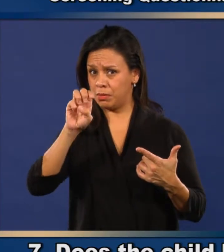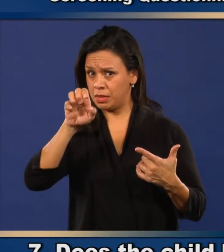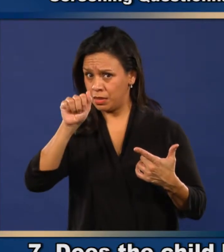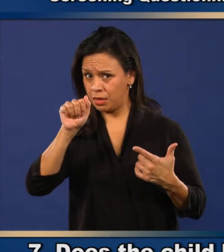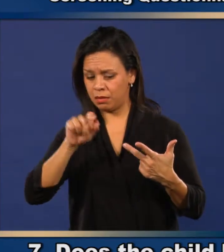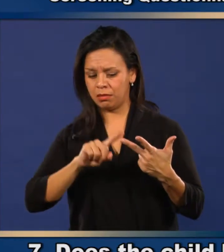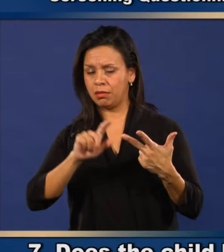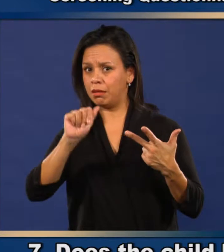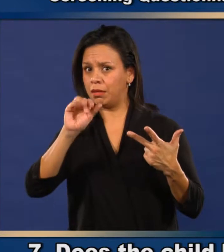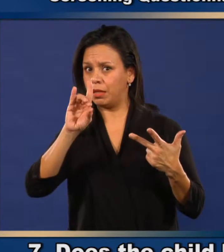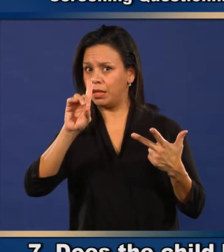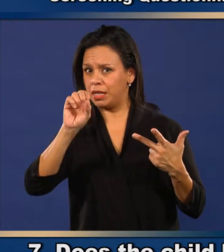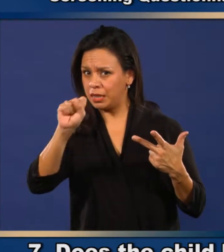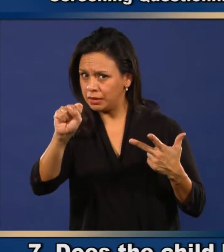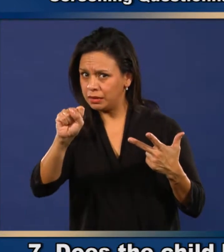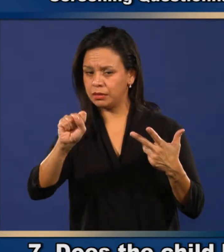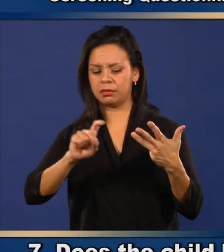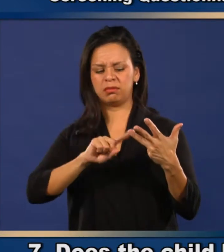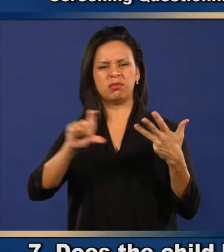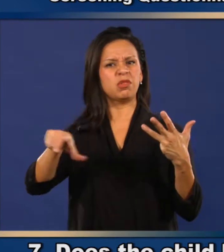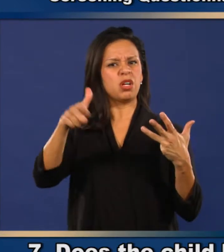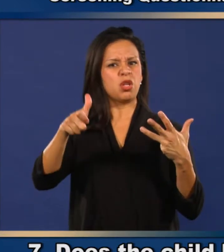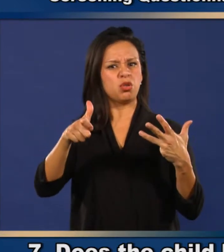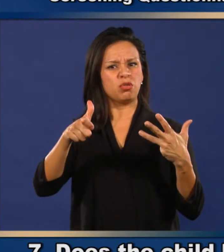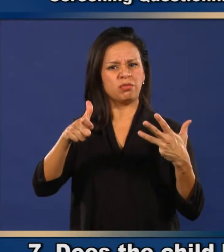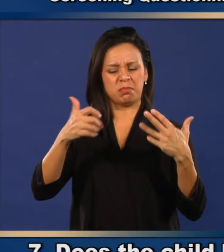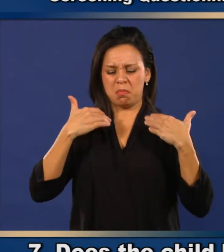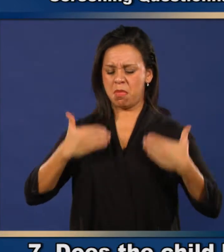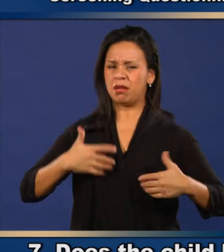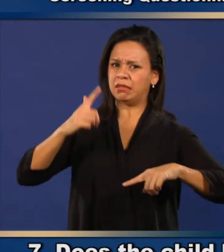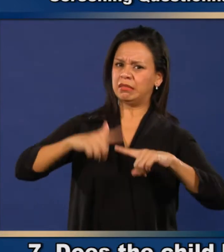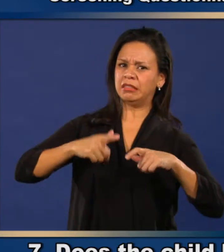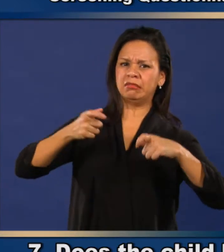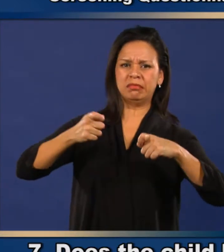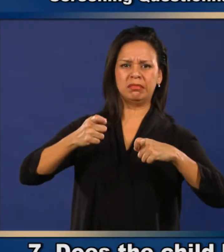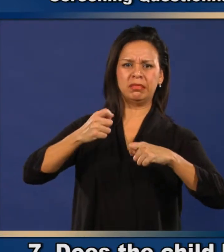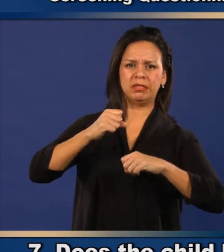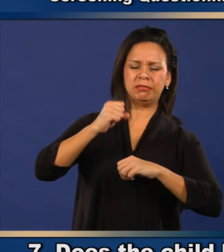AIDS, or any other immune system problem?